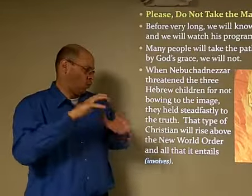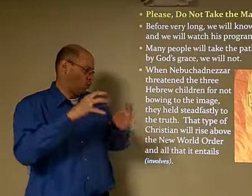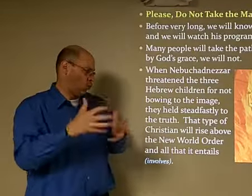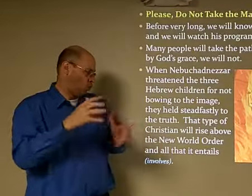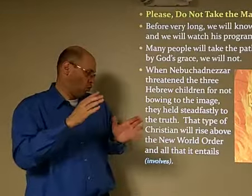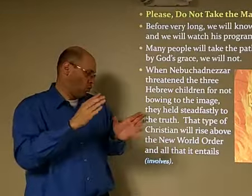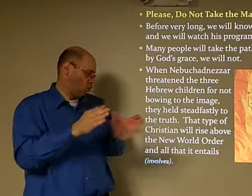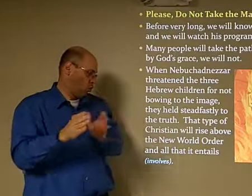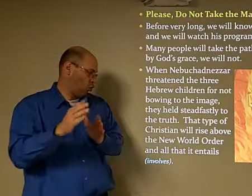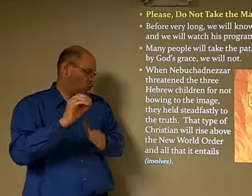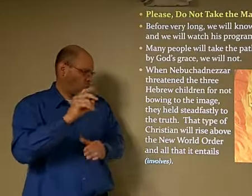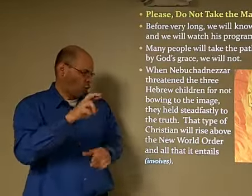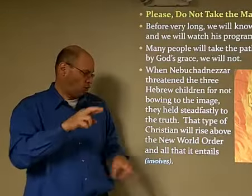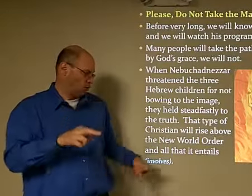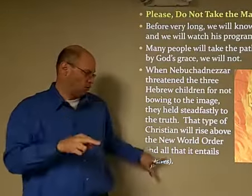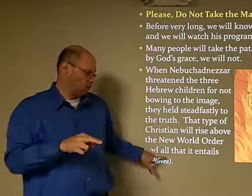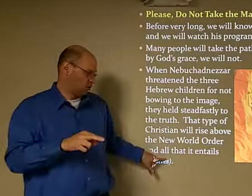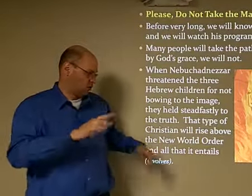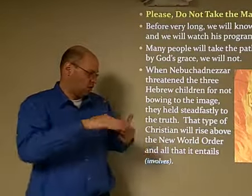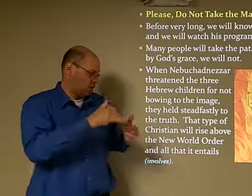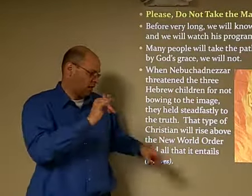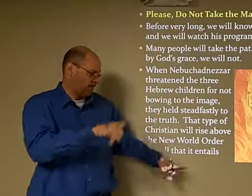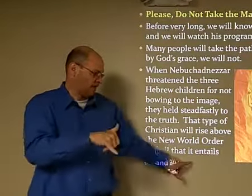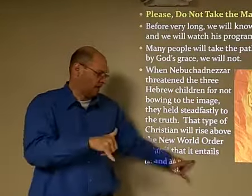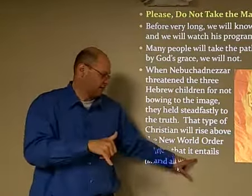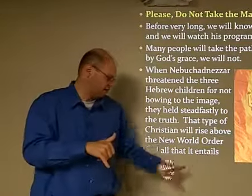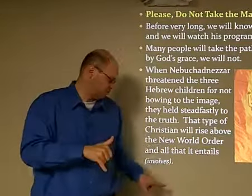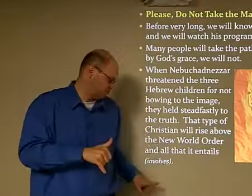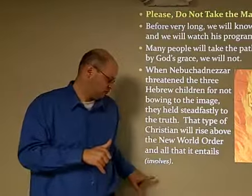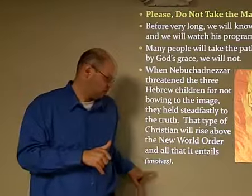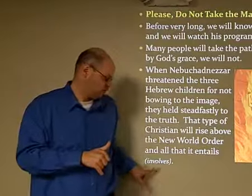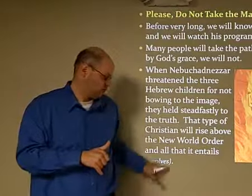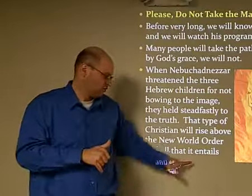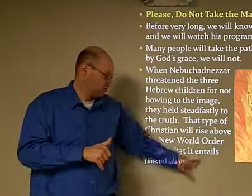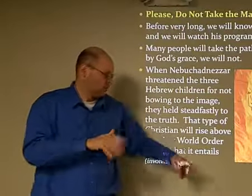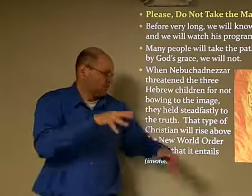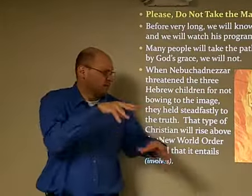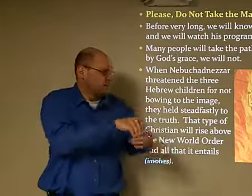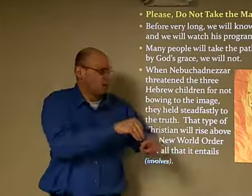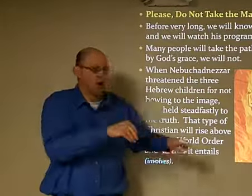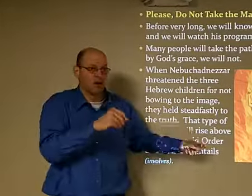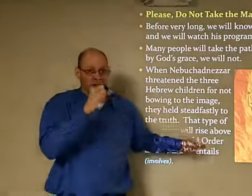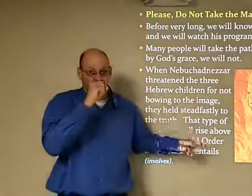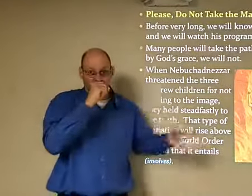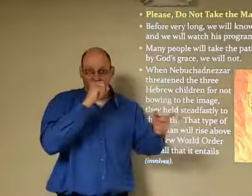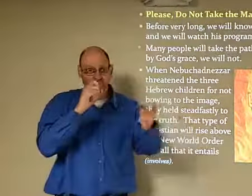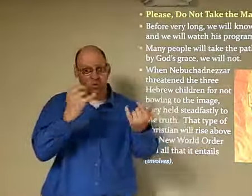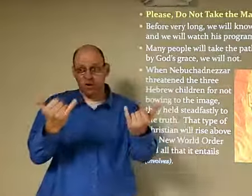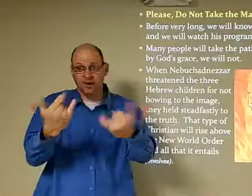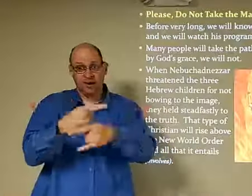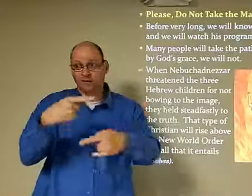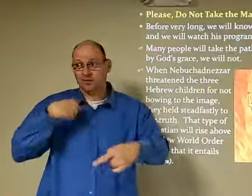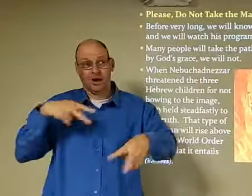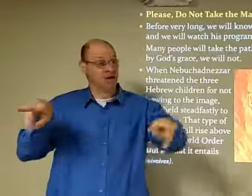so the question the type of Christian that will rise above the new world order is that going to involve